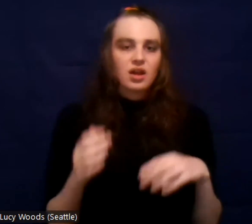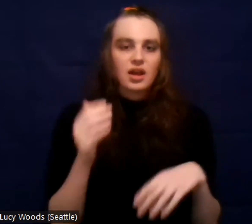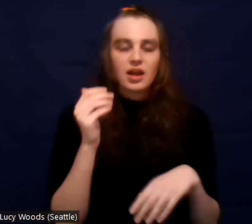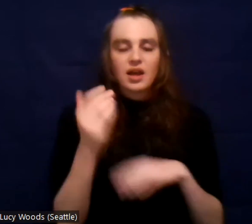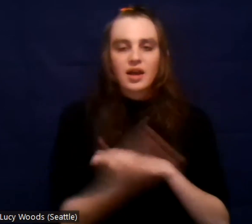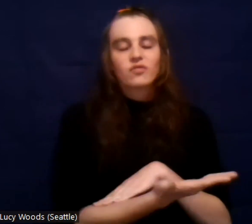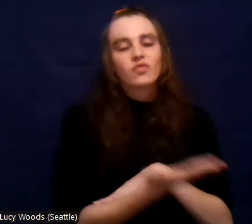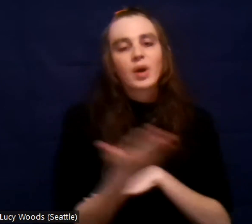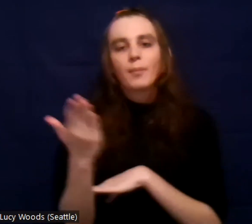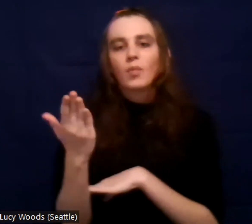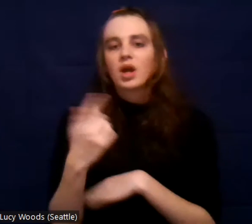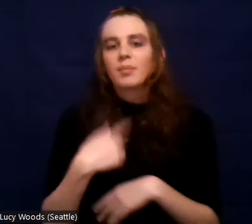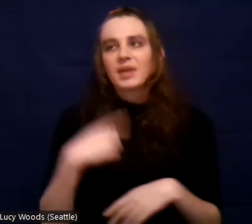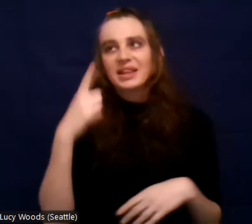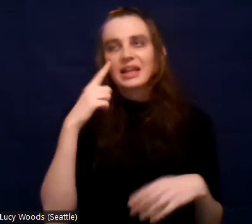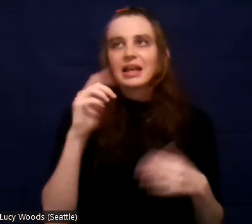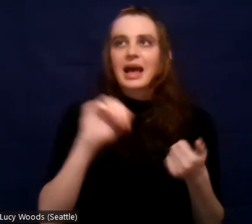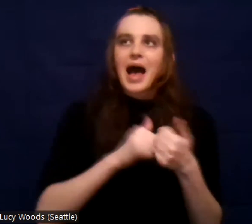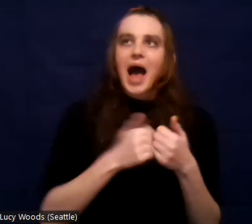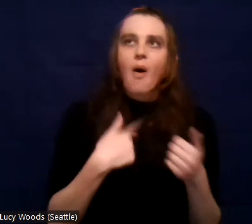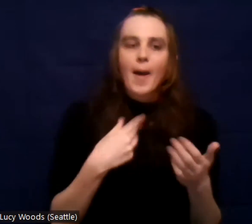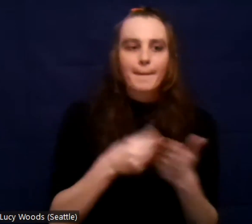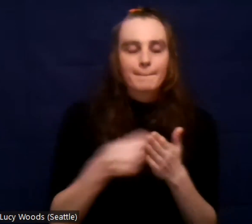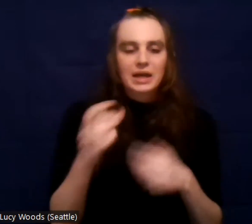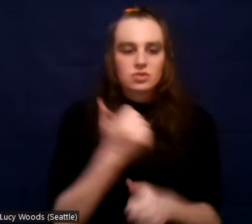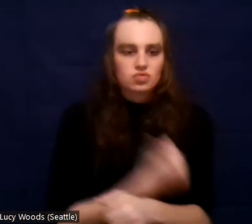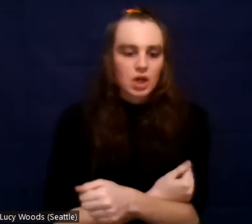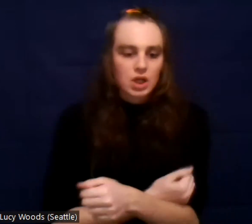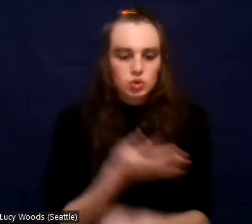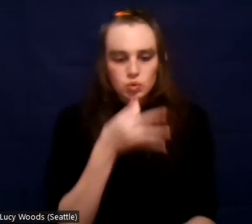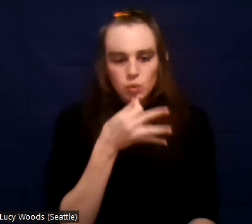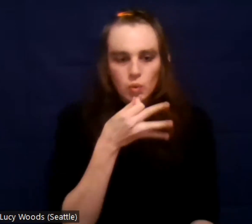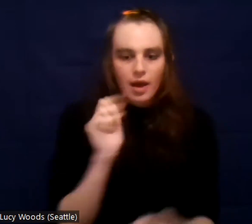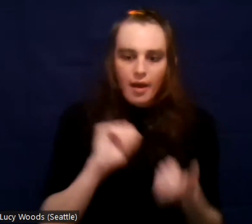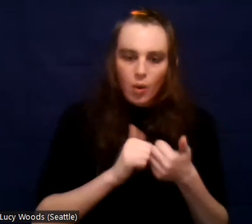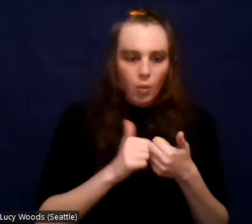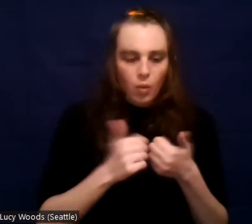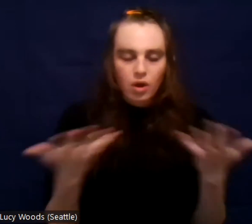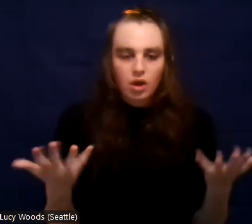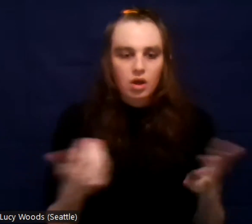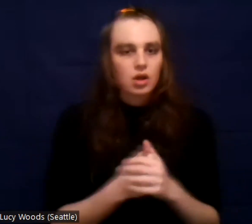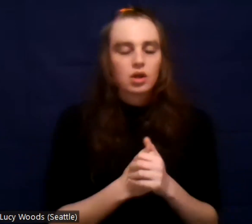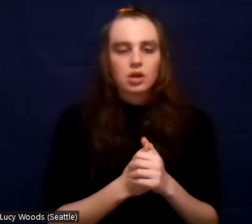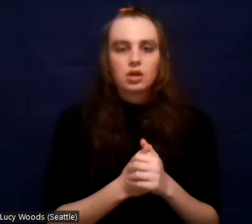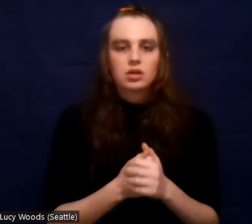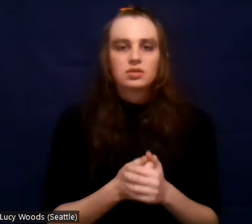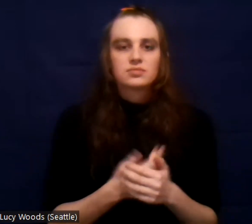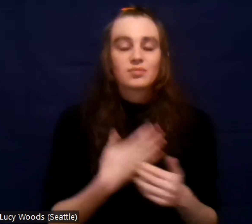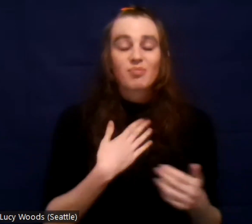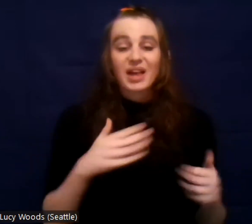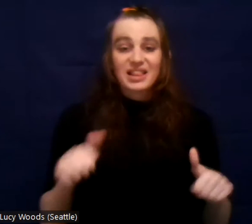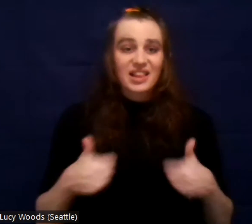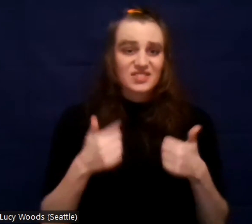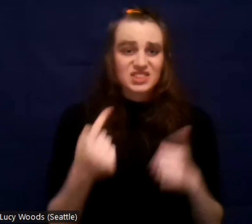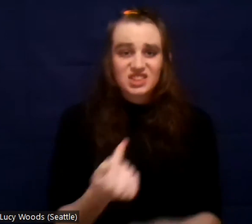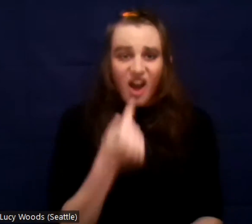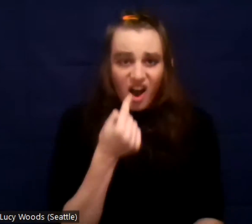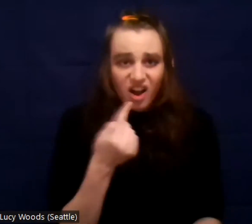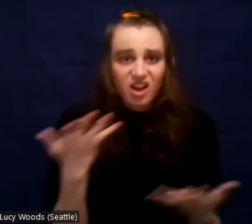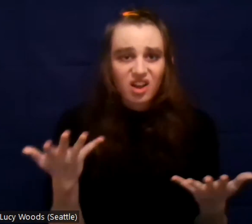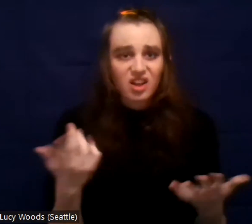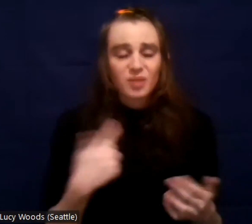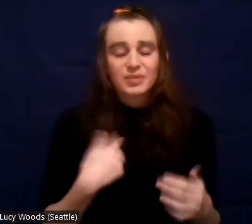how I'm getting, get, my next fix. Um, my reality sucked and I was trying to escape, uh,